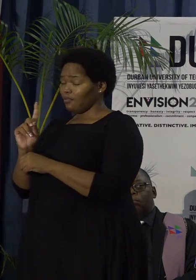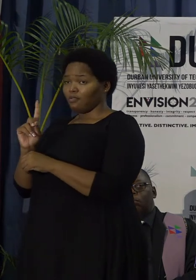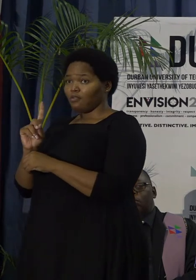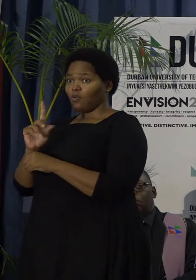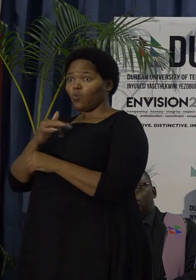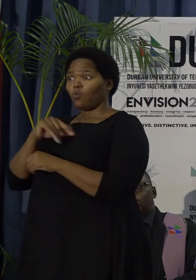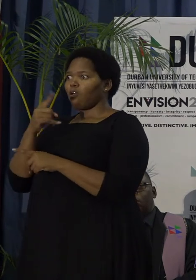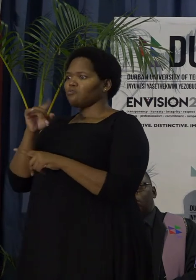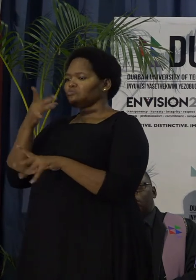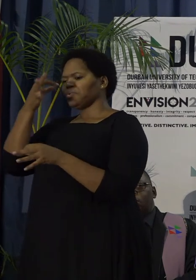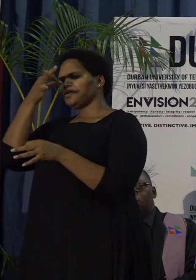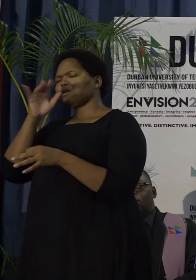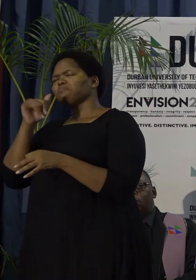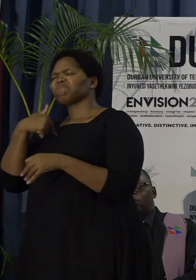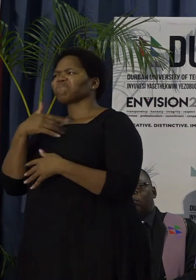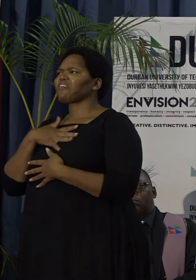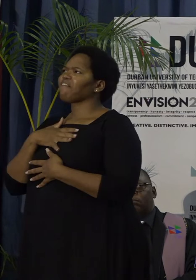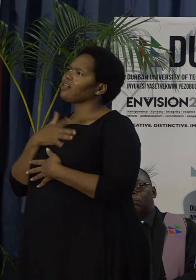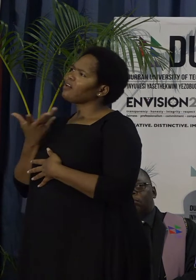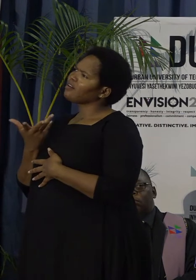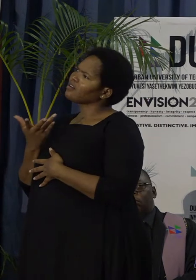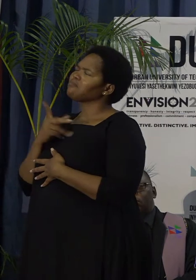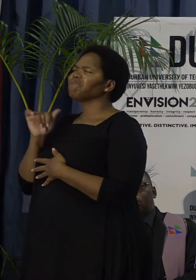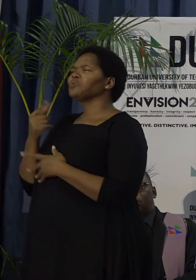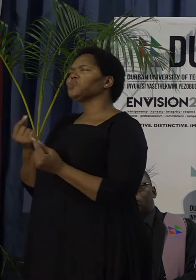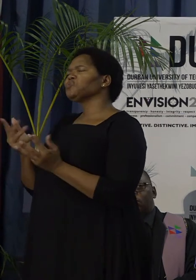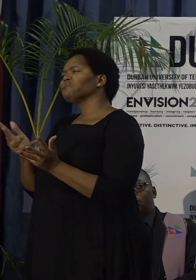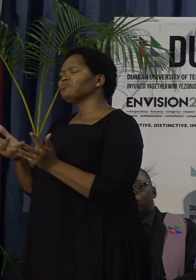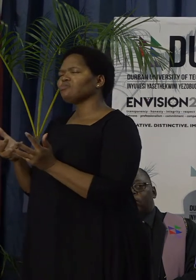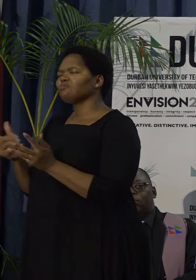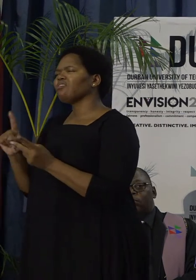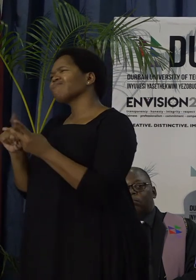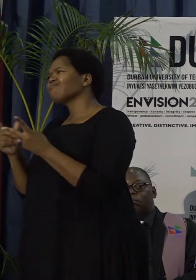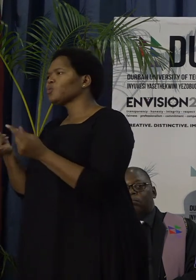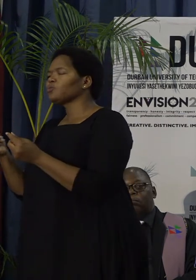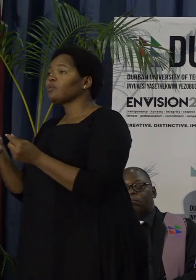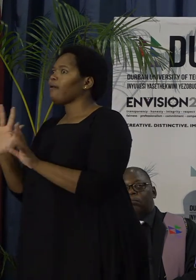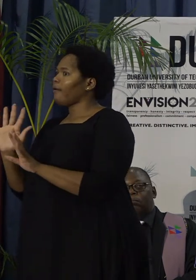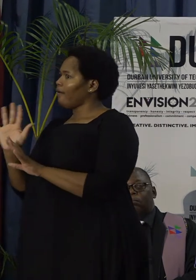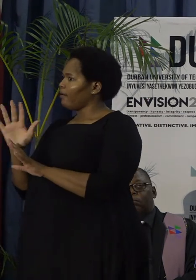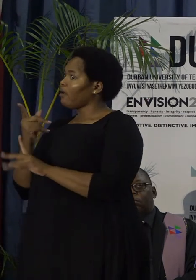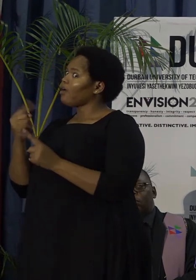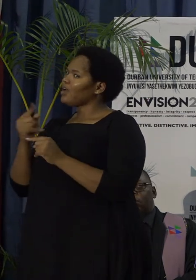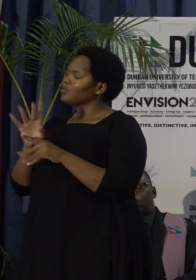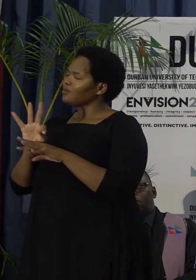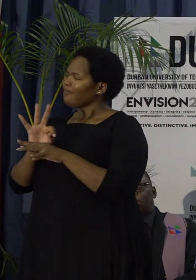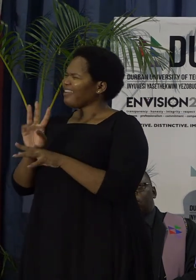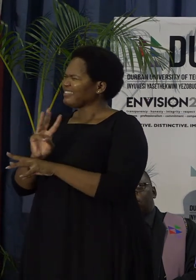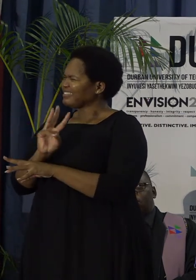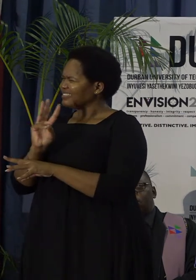today and felt like, let's do this, let's do that. We plan very carefully.